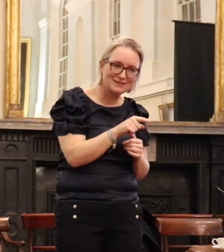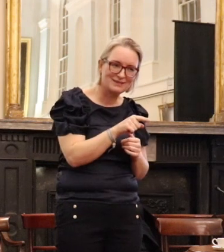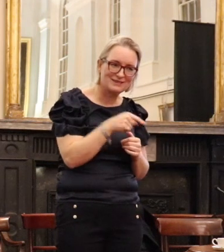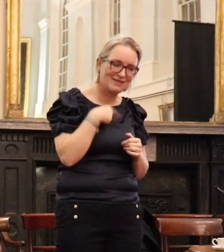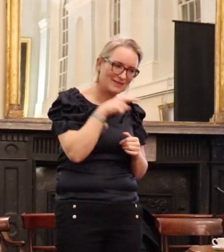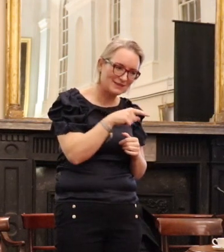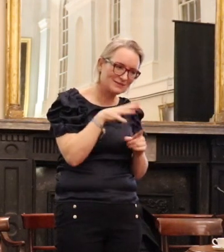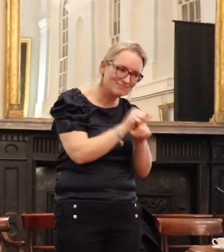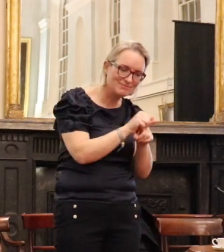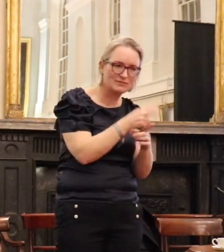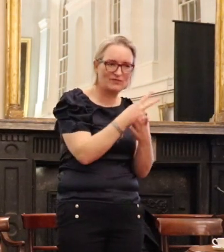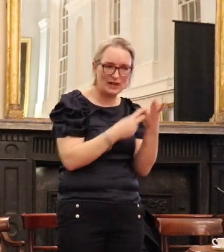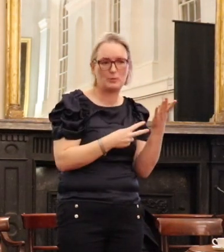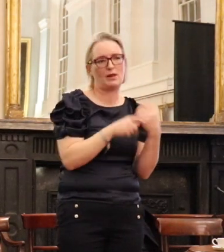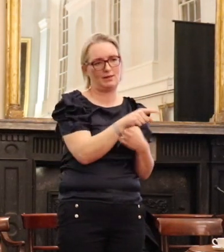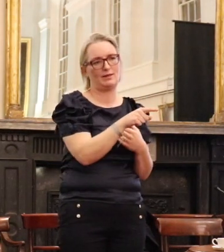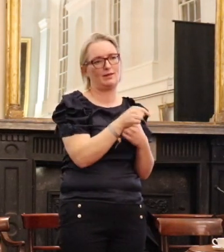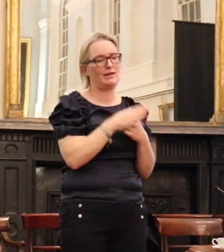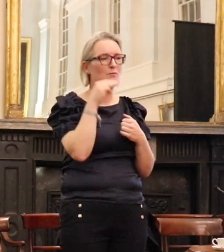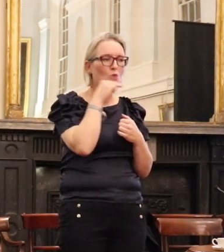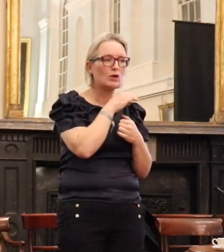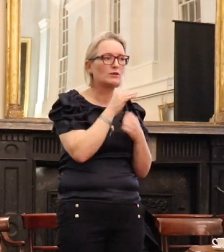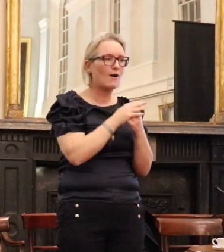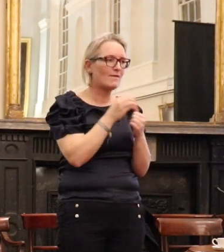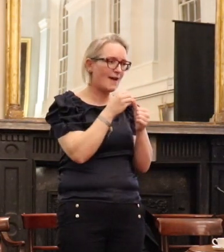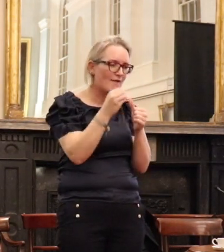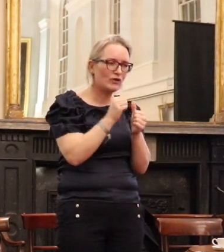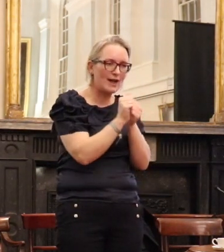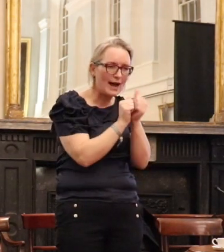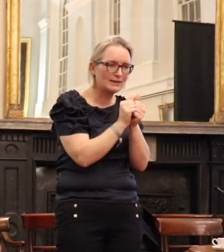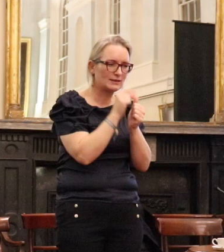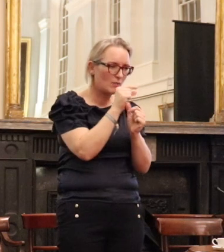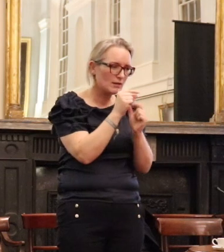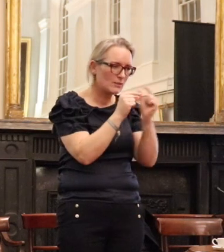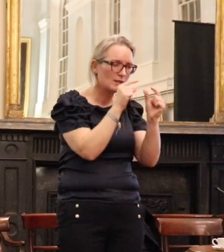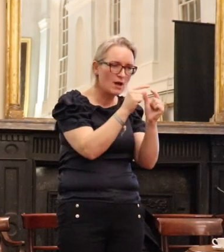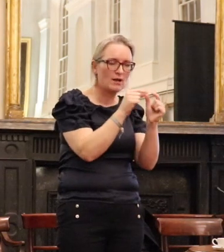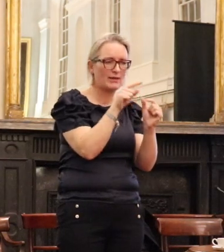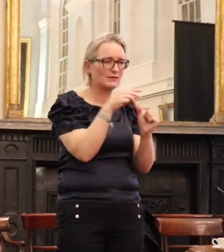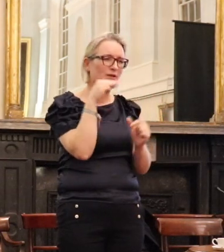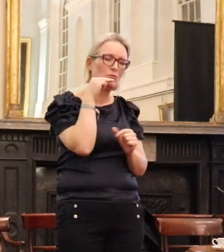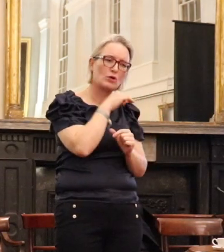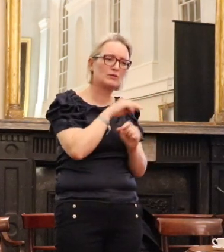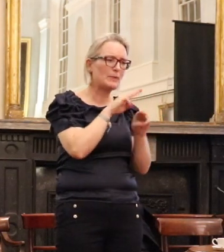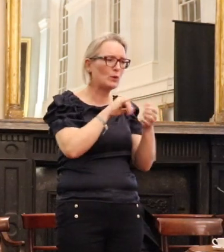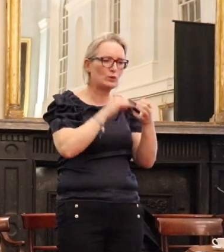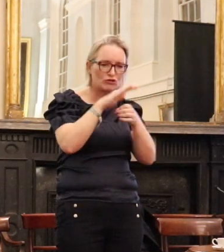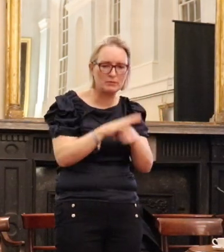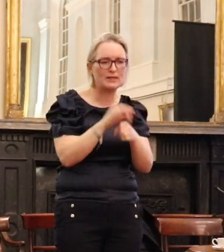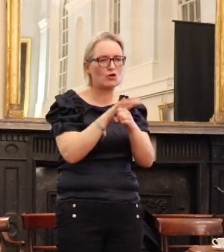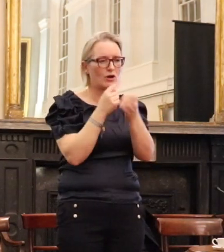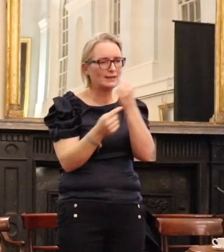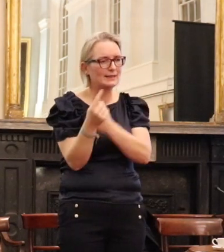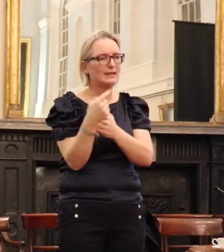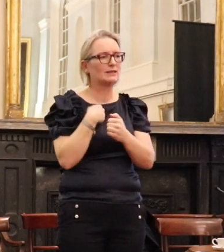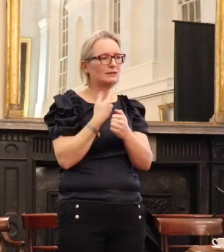the importance of every act of sport that you provide for people who are on the margins, and that is something